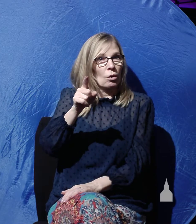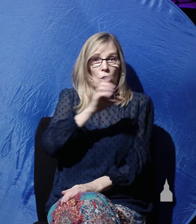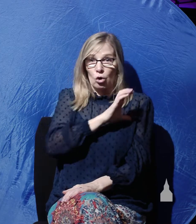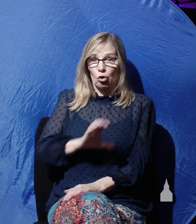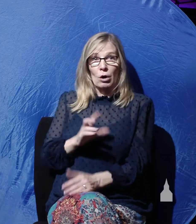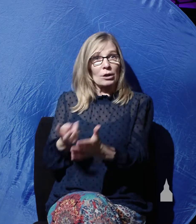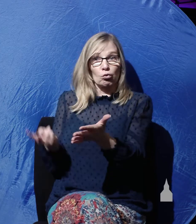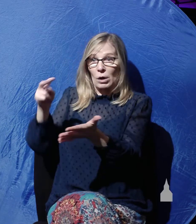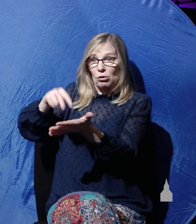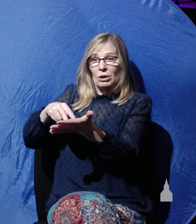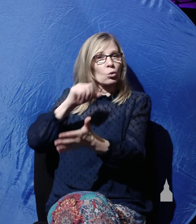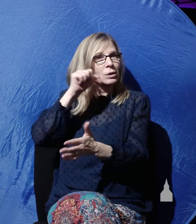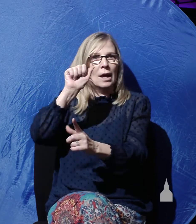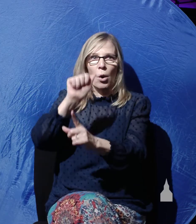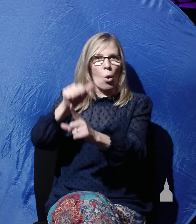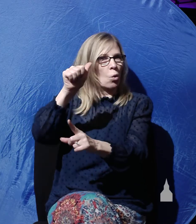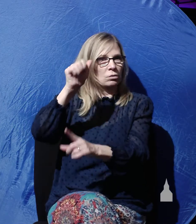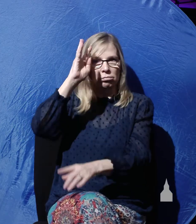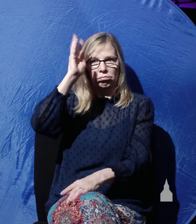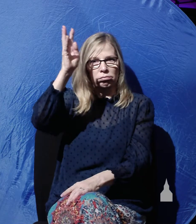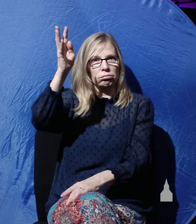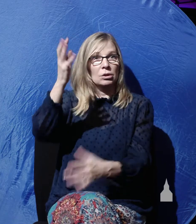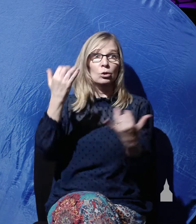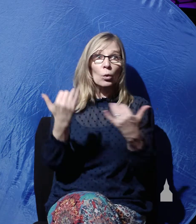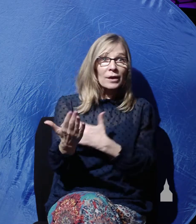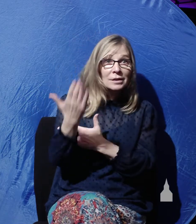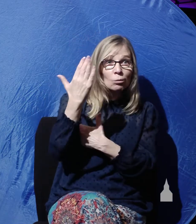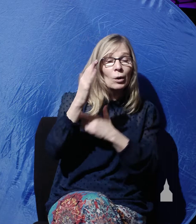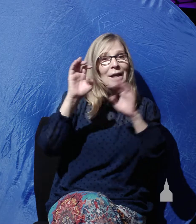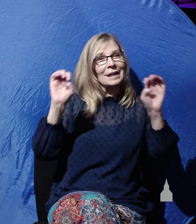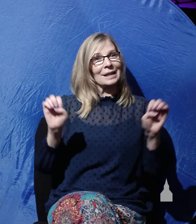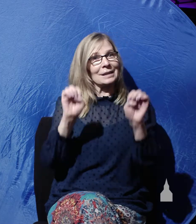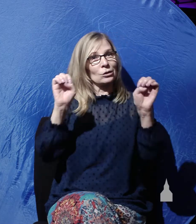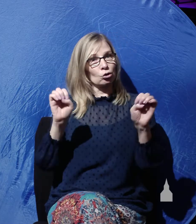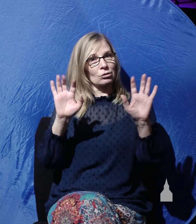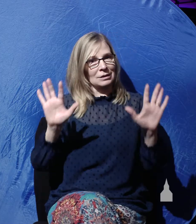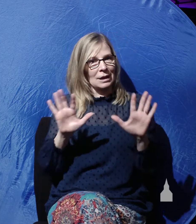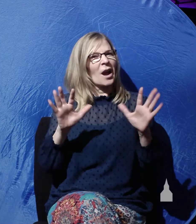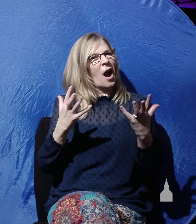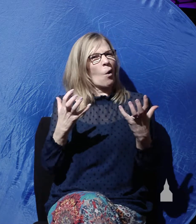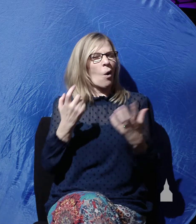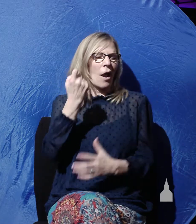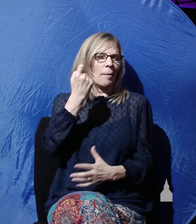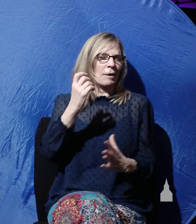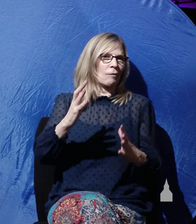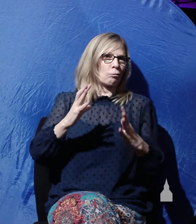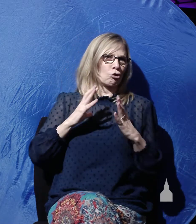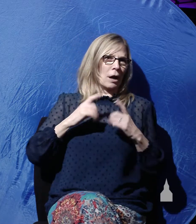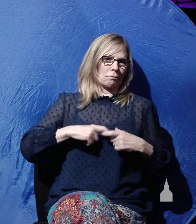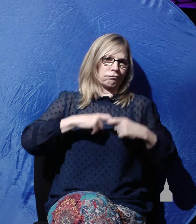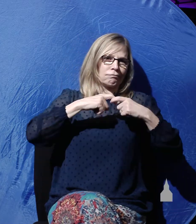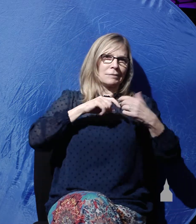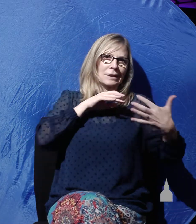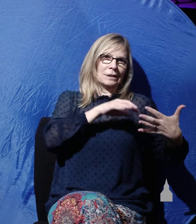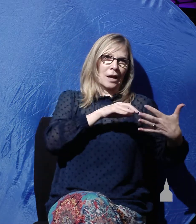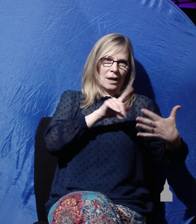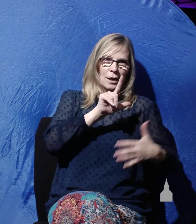Therefore, this morning, being Easter Sunday, I want us to take a little break this week from our study of the Gospel of Luke